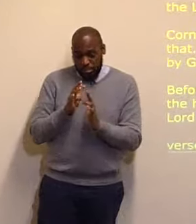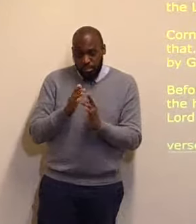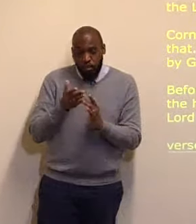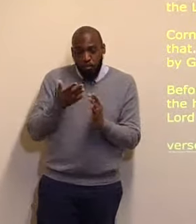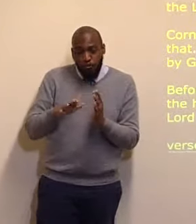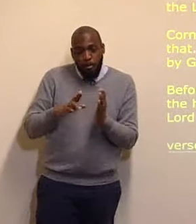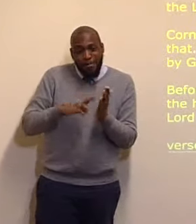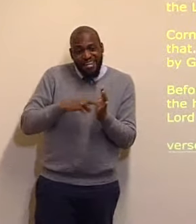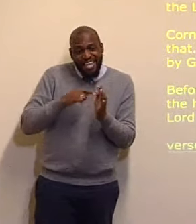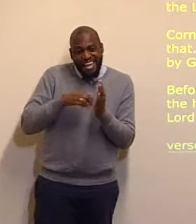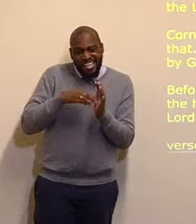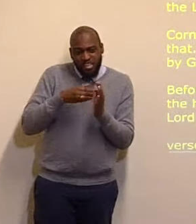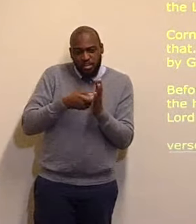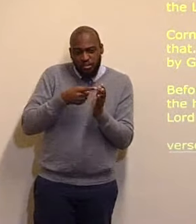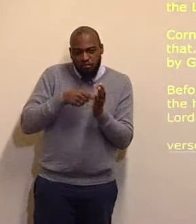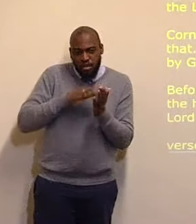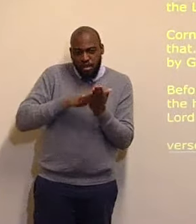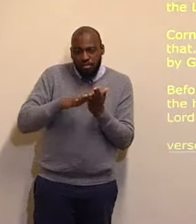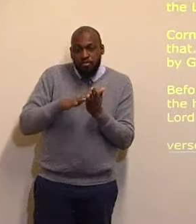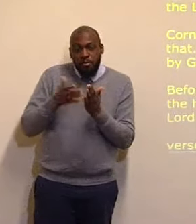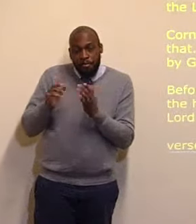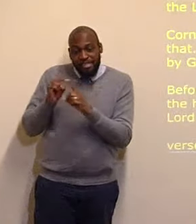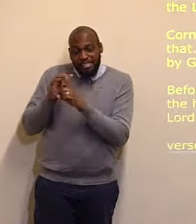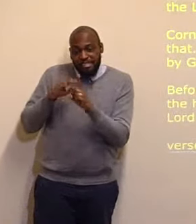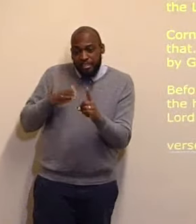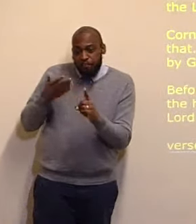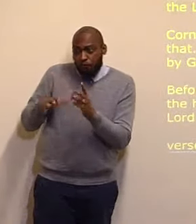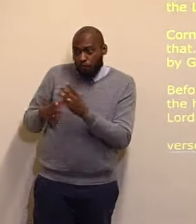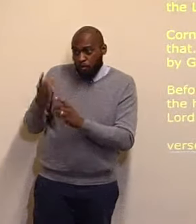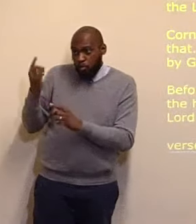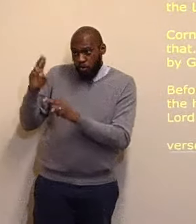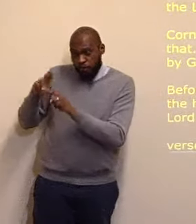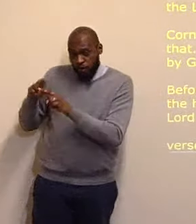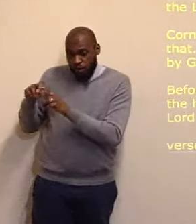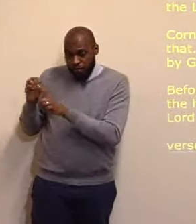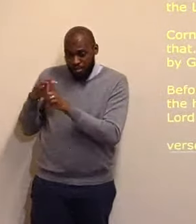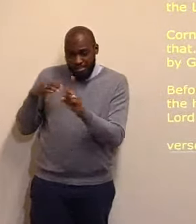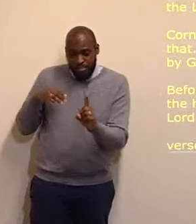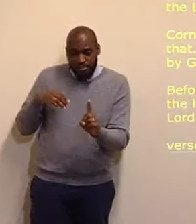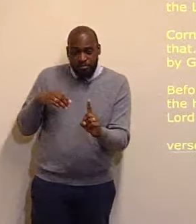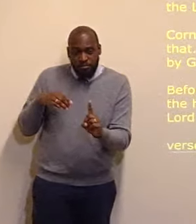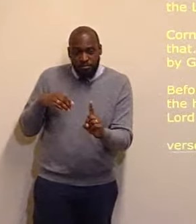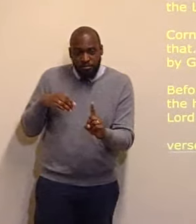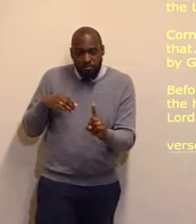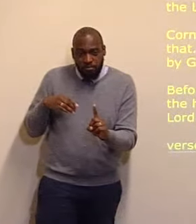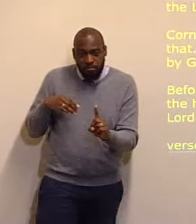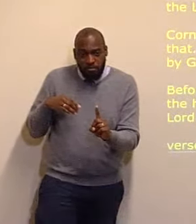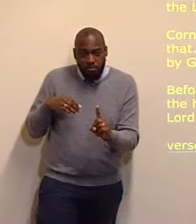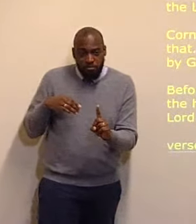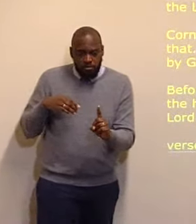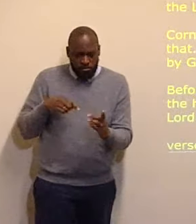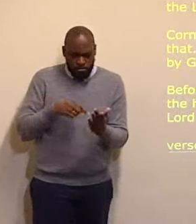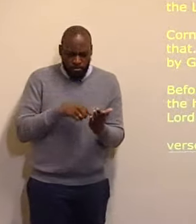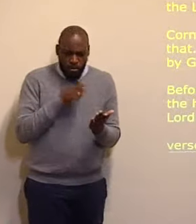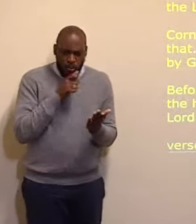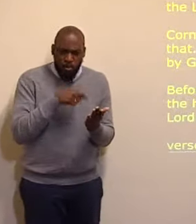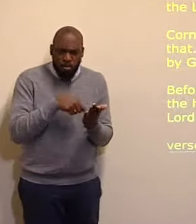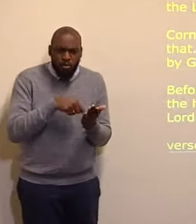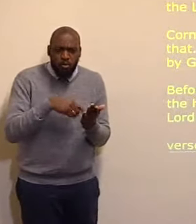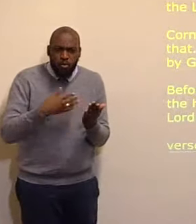was sent, by God. All my dear friends, I hope you like, the expression, that he said there, in verse 36,